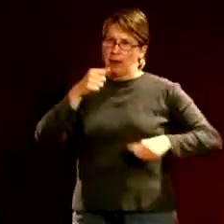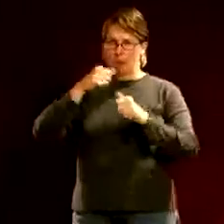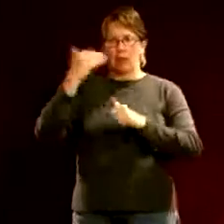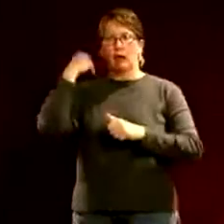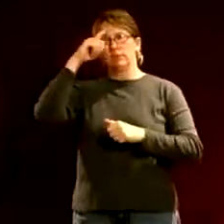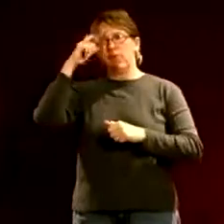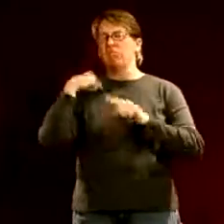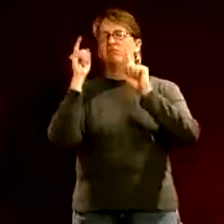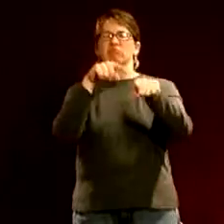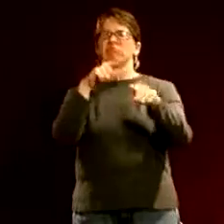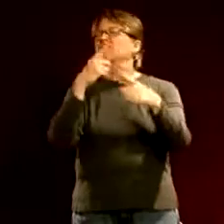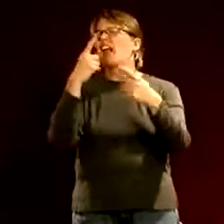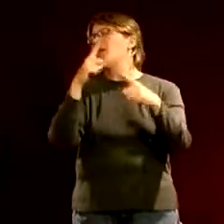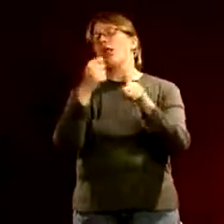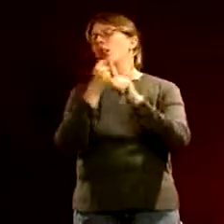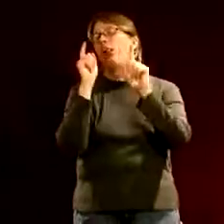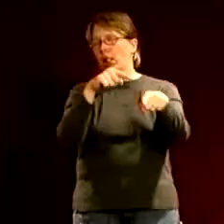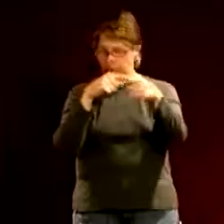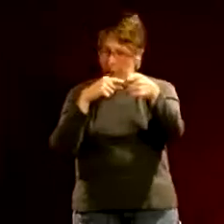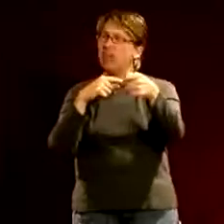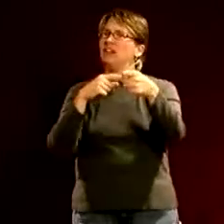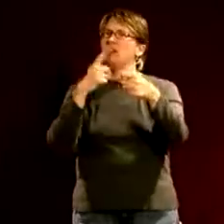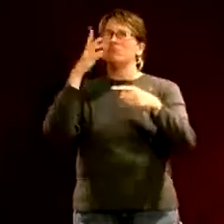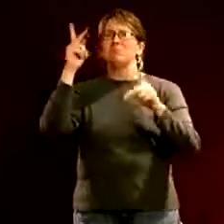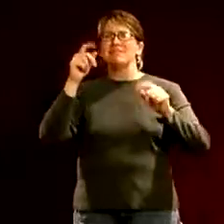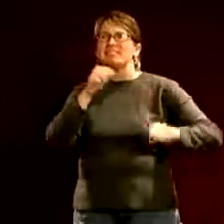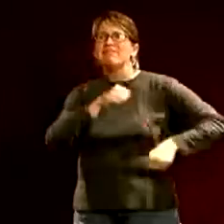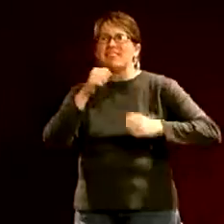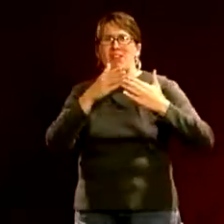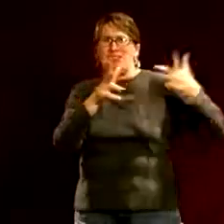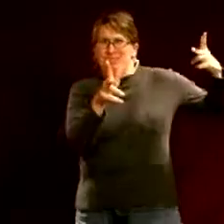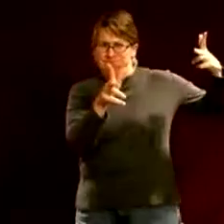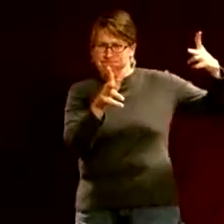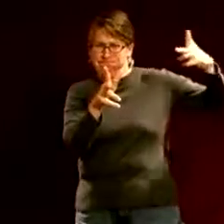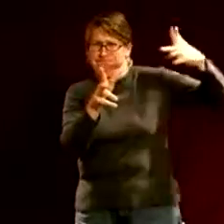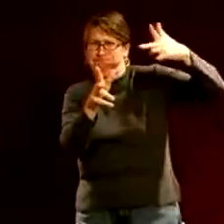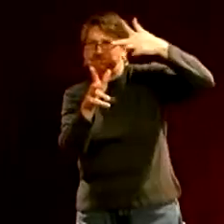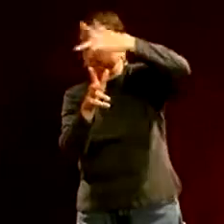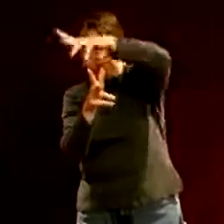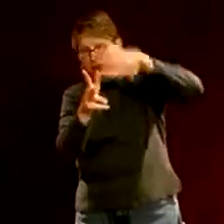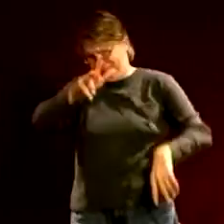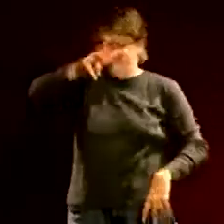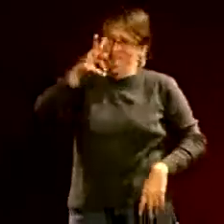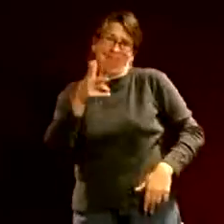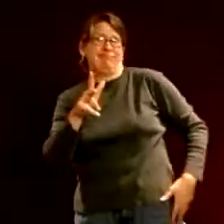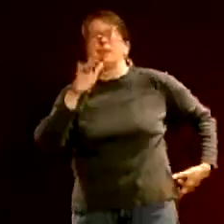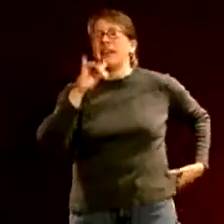different compared to the Boundary Waters and the Voyagers National Park is that they do permit motorized vehicles boats and